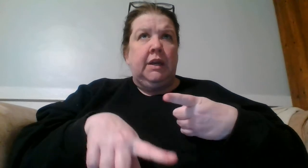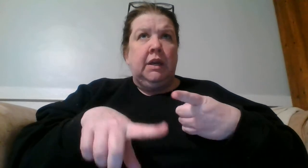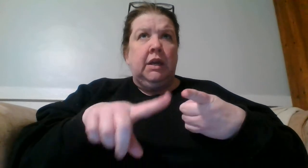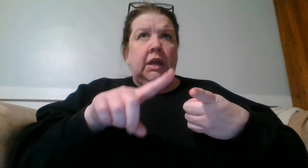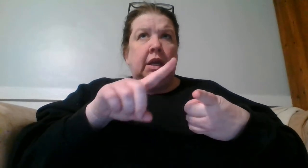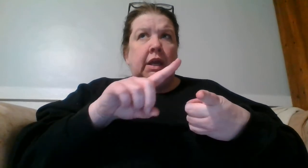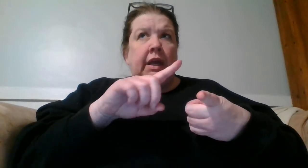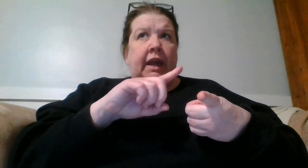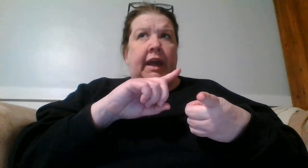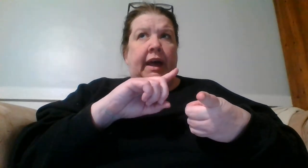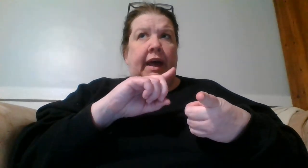and